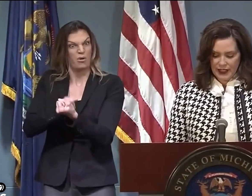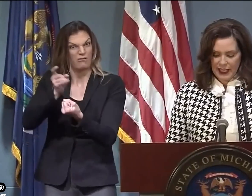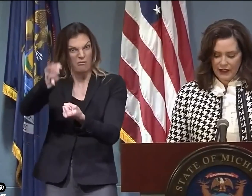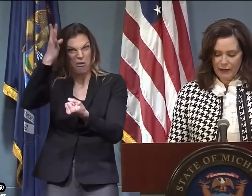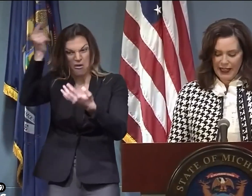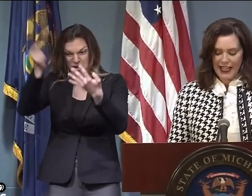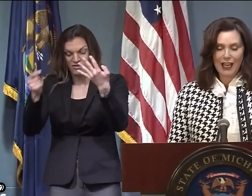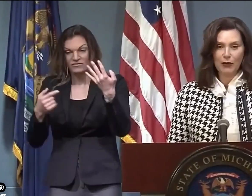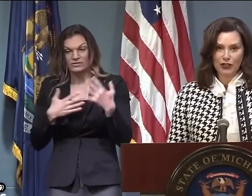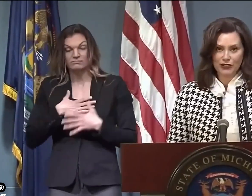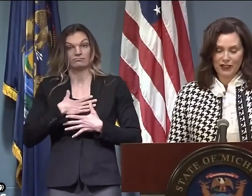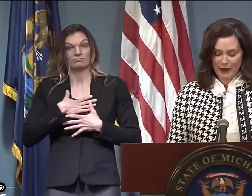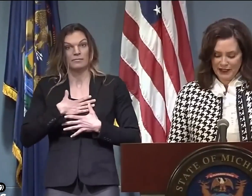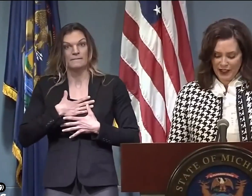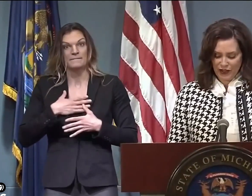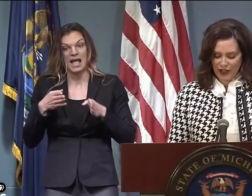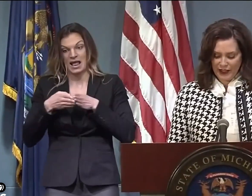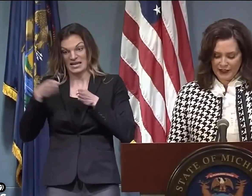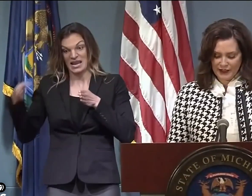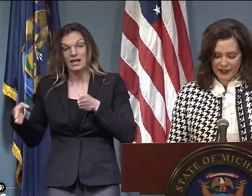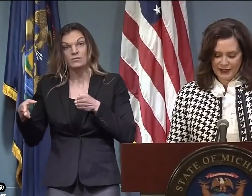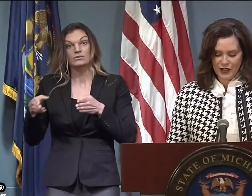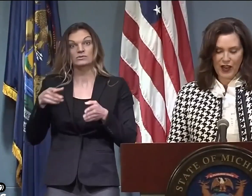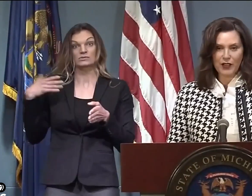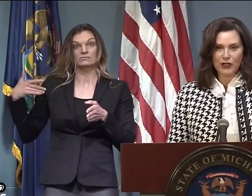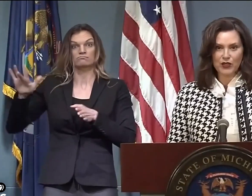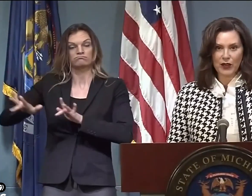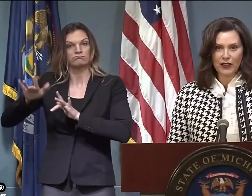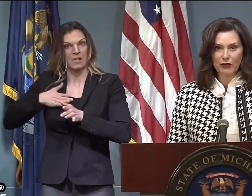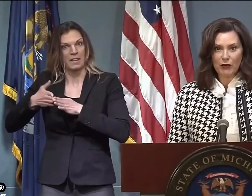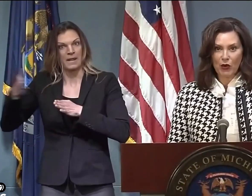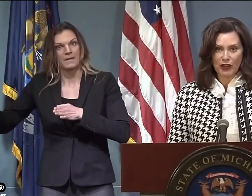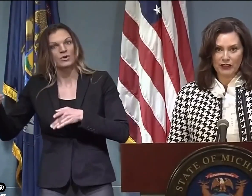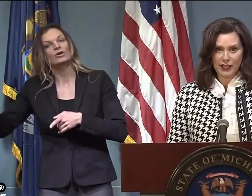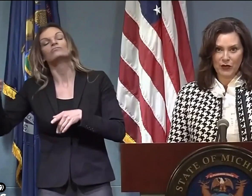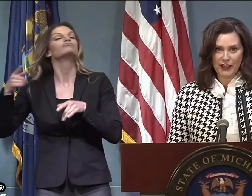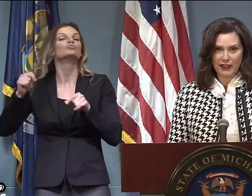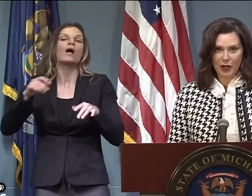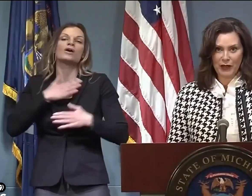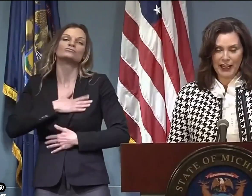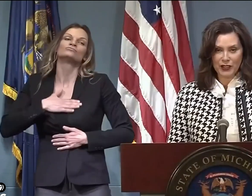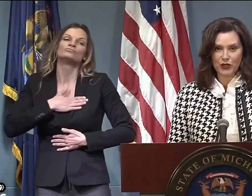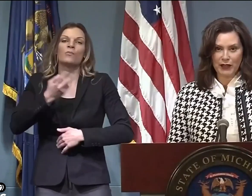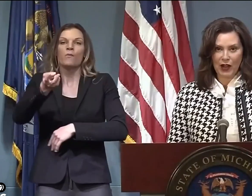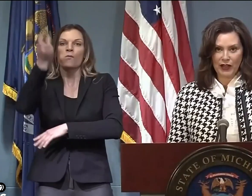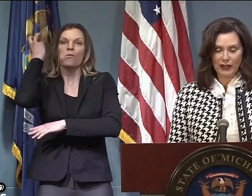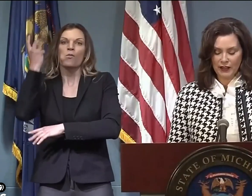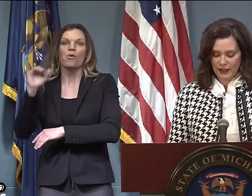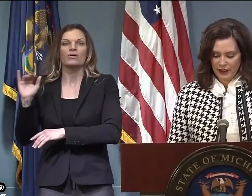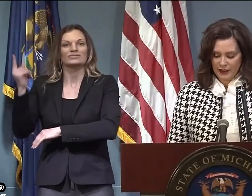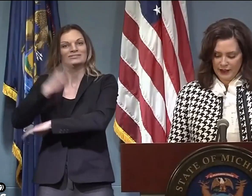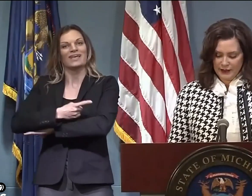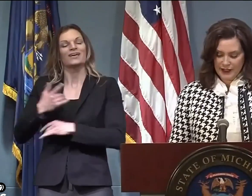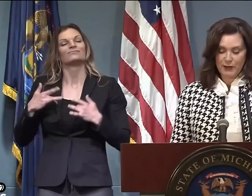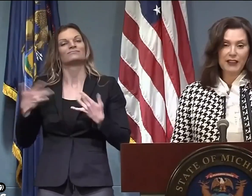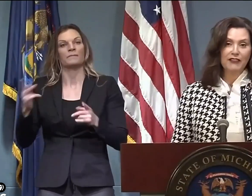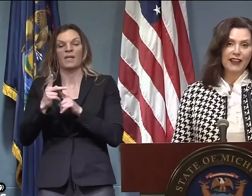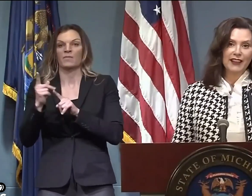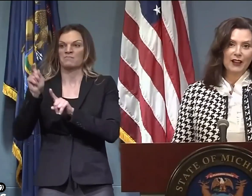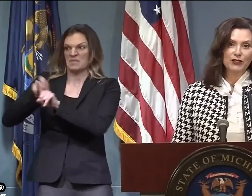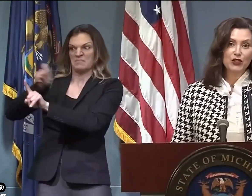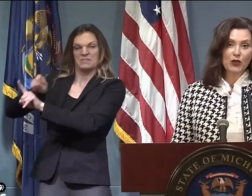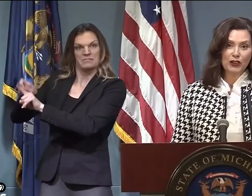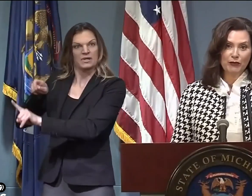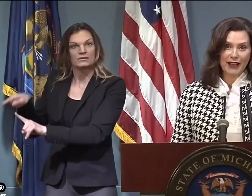Republican leaders. Even my neighbors have been terrorized as they tried to enjoy their Memorial Day weekend up in